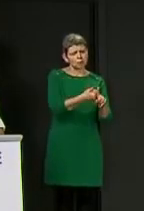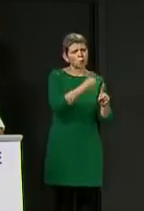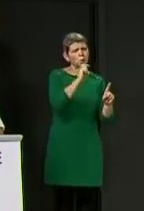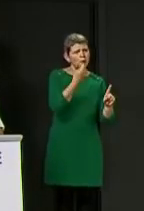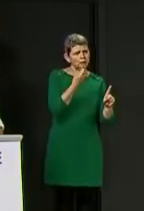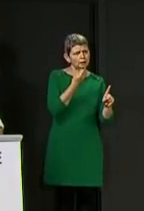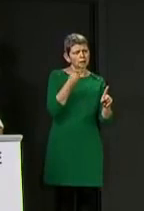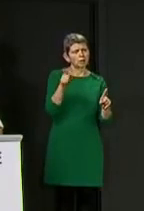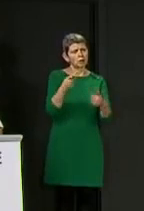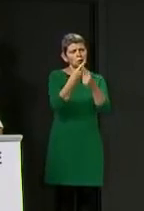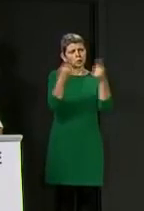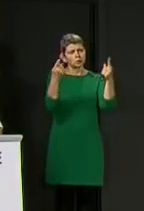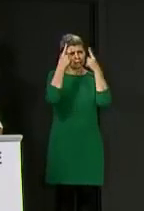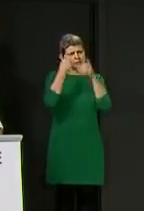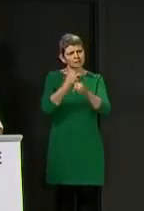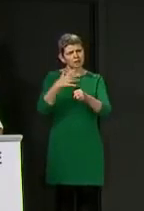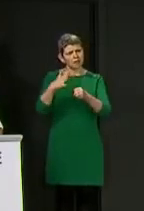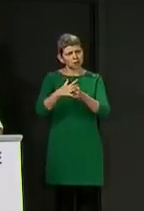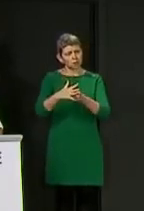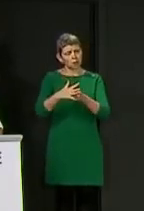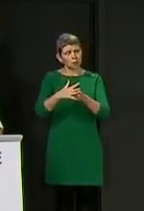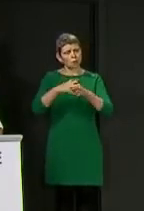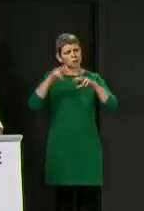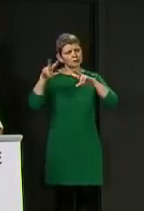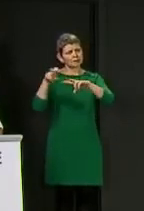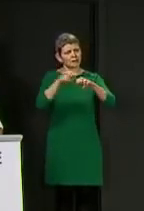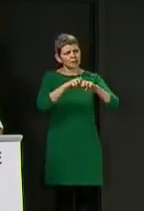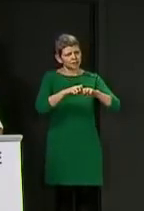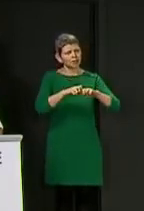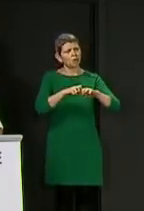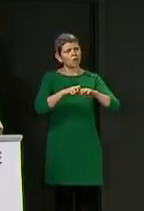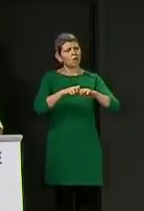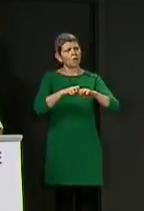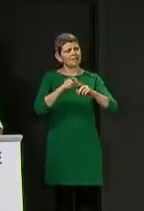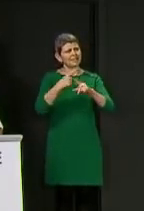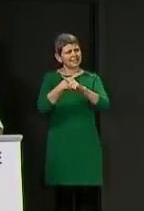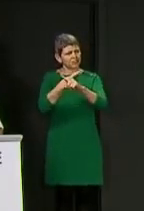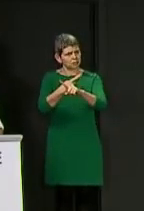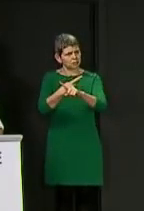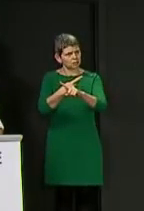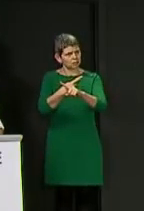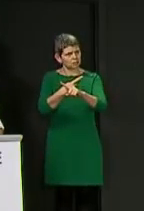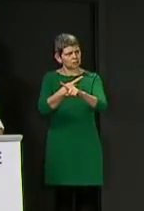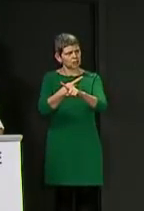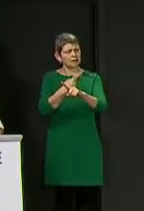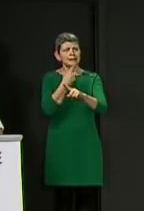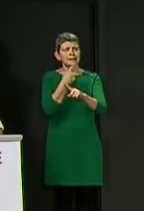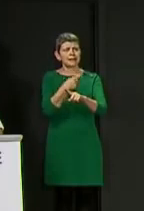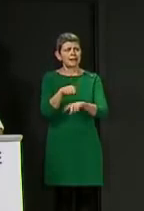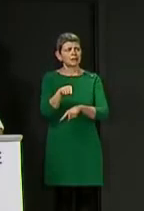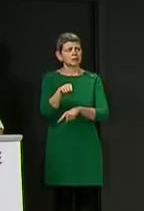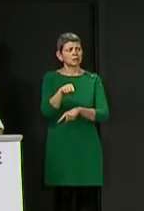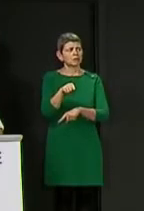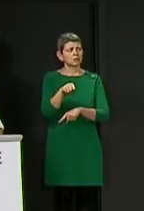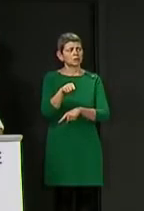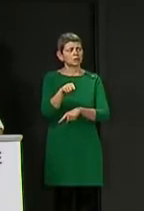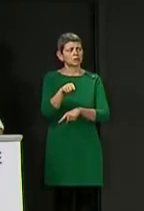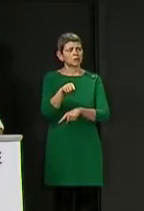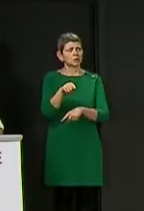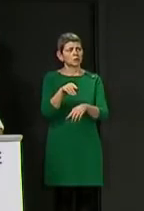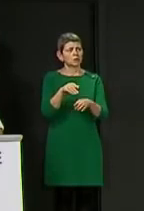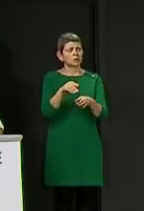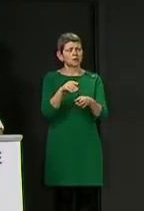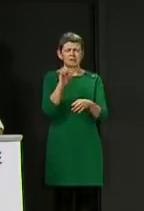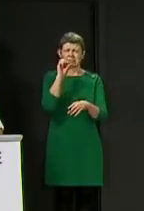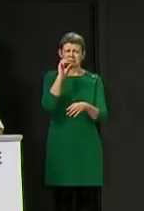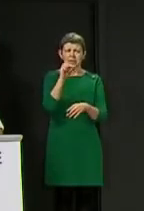of 704 teachers, the vast majority of which were in Scotland, found only 25 of those teachers